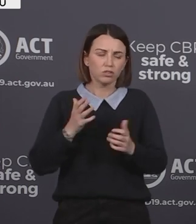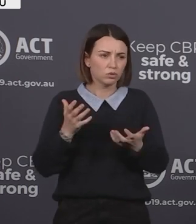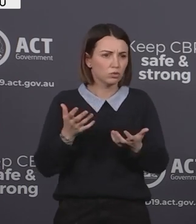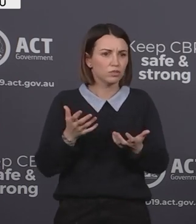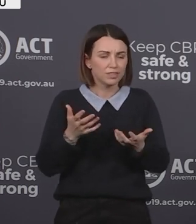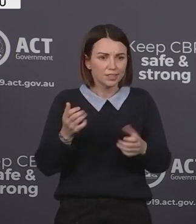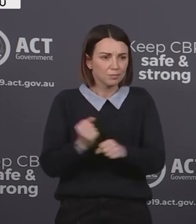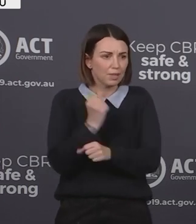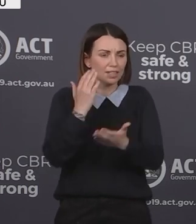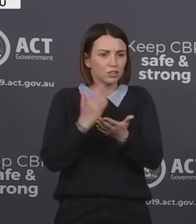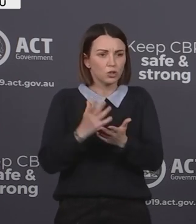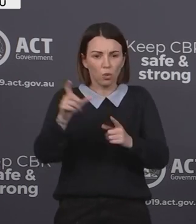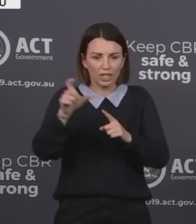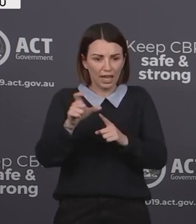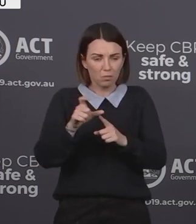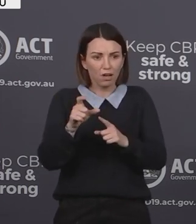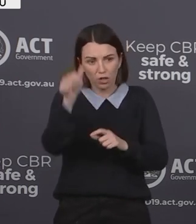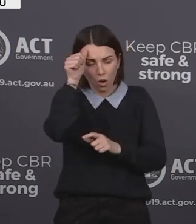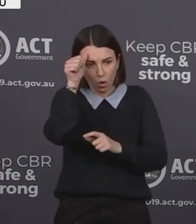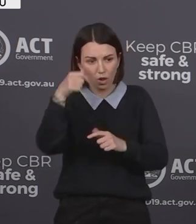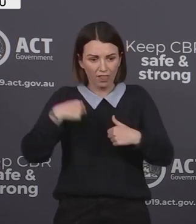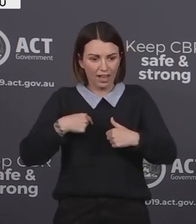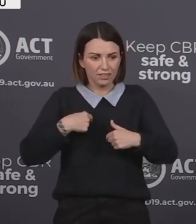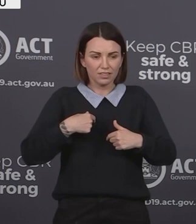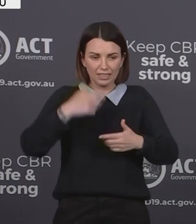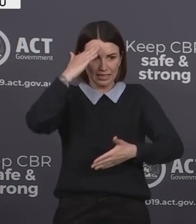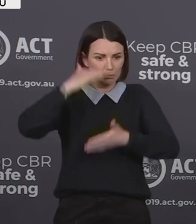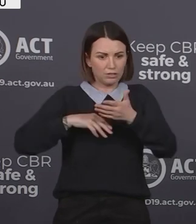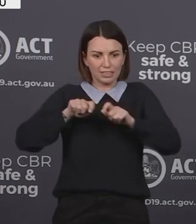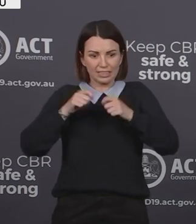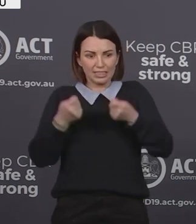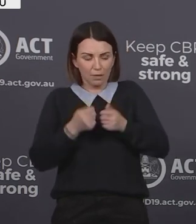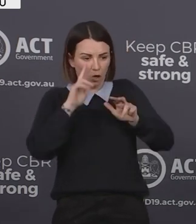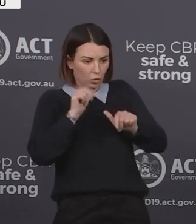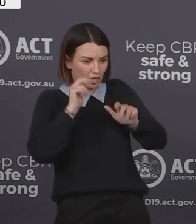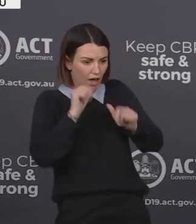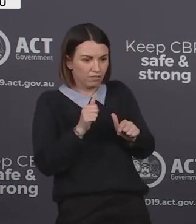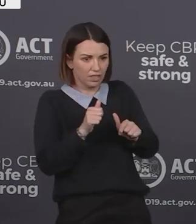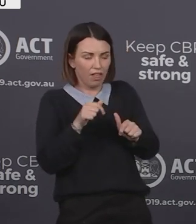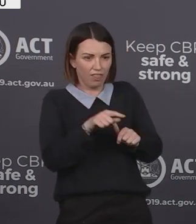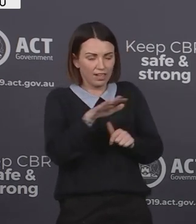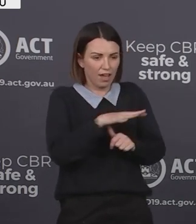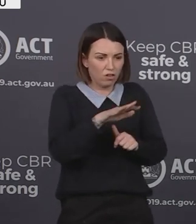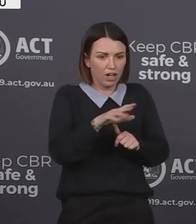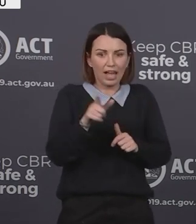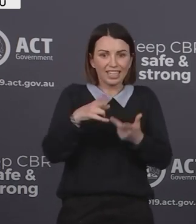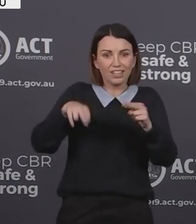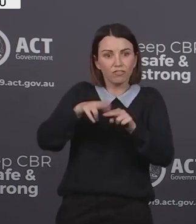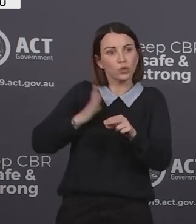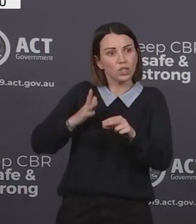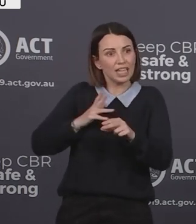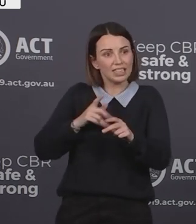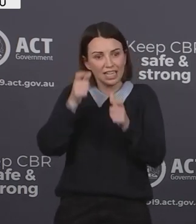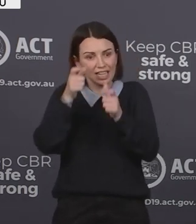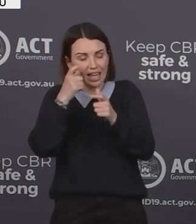situation is being expertly handled and that people can feel safe to attend hospital should they require hospital